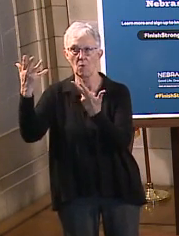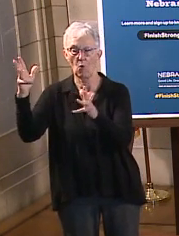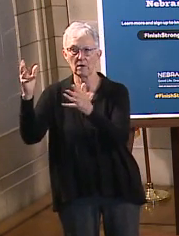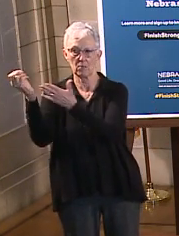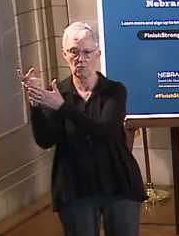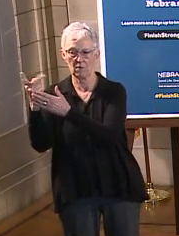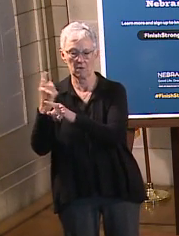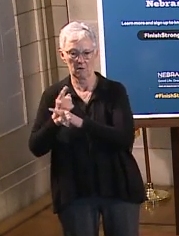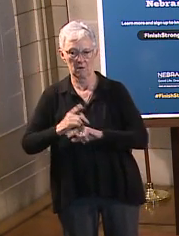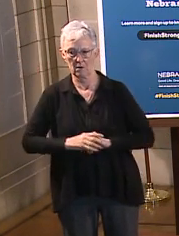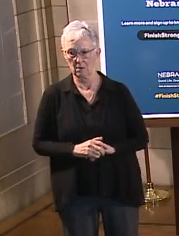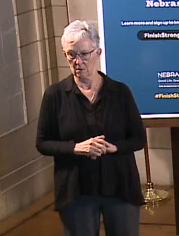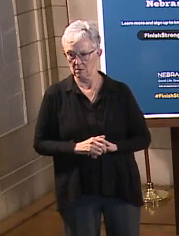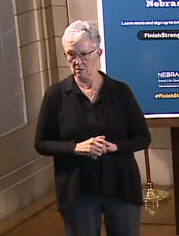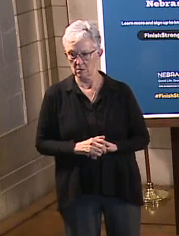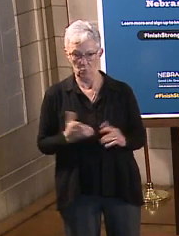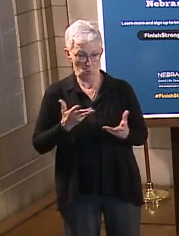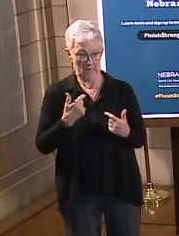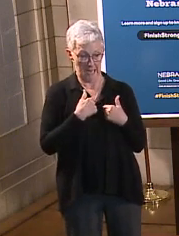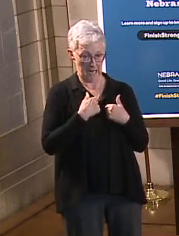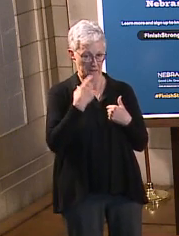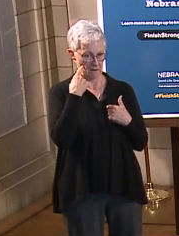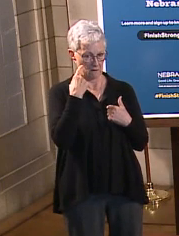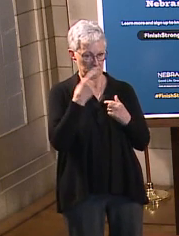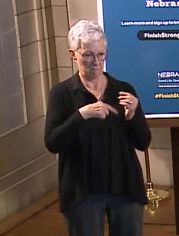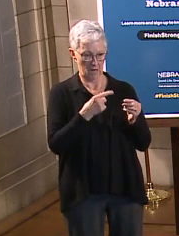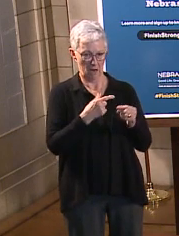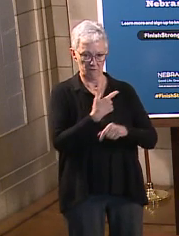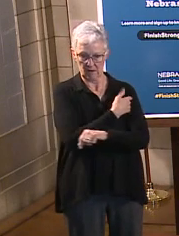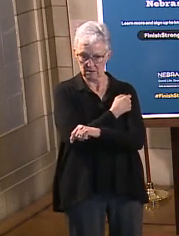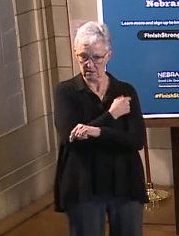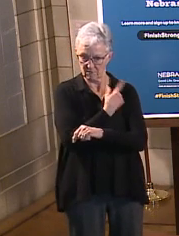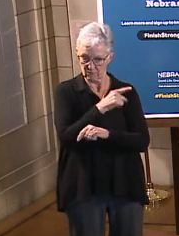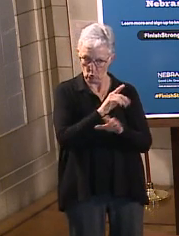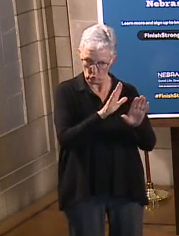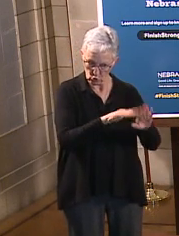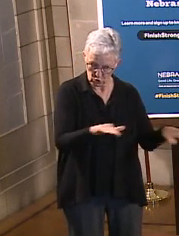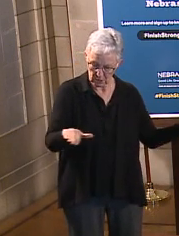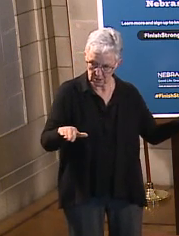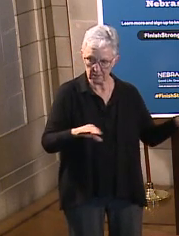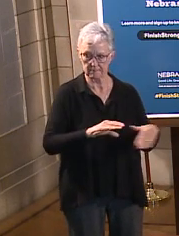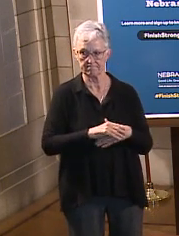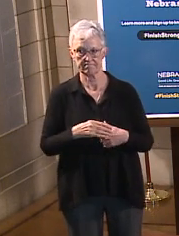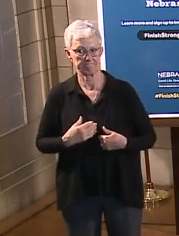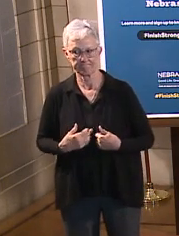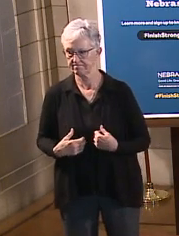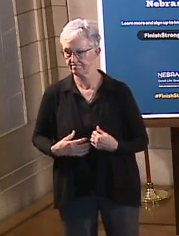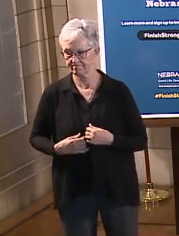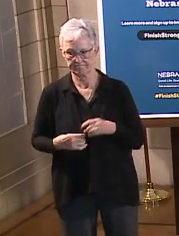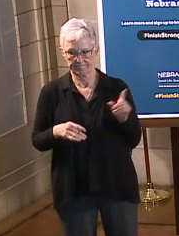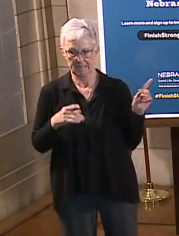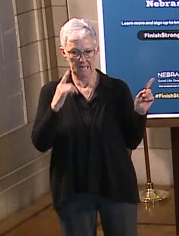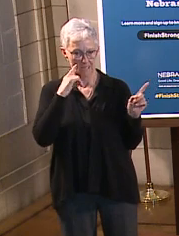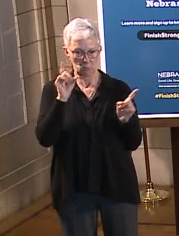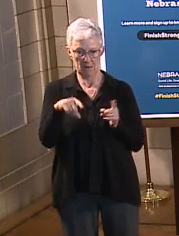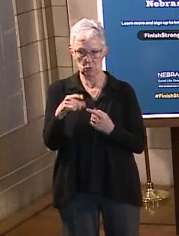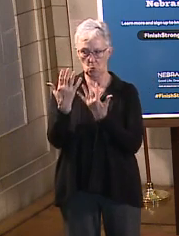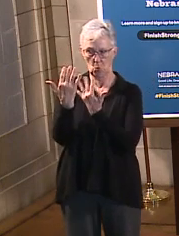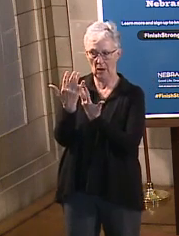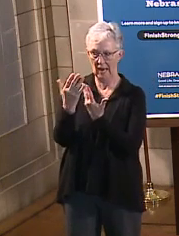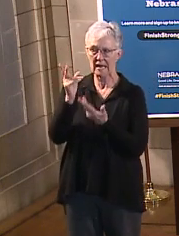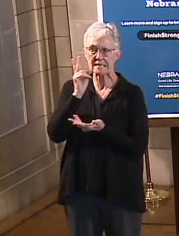to 15. And what do I think about vaccinating children and so forth? Again, we'd have to go see what the data is when,